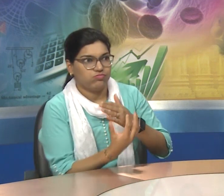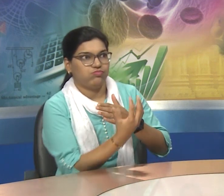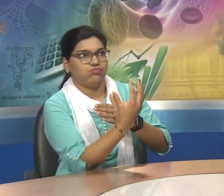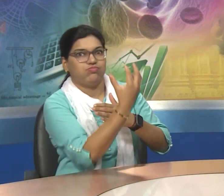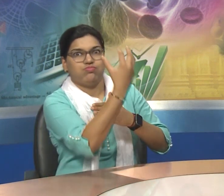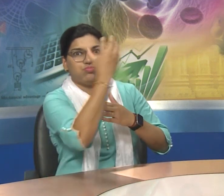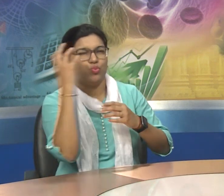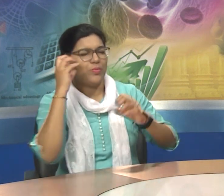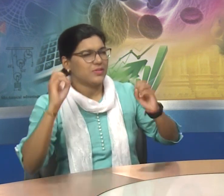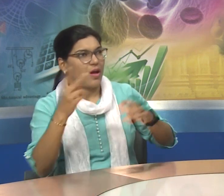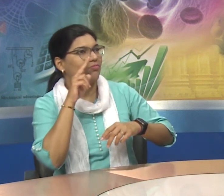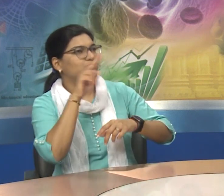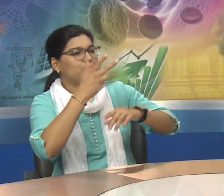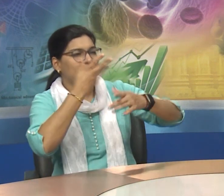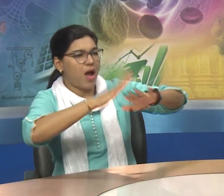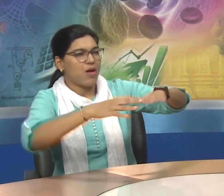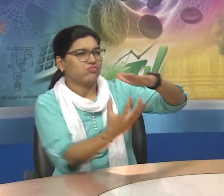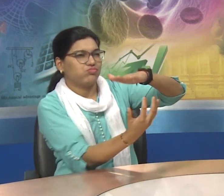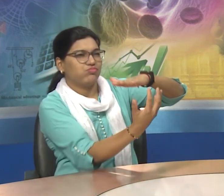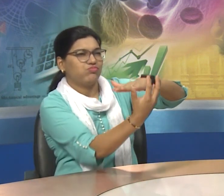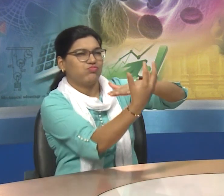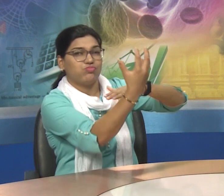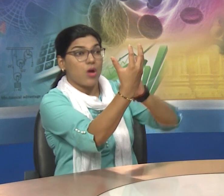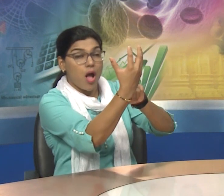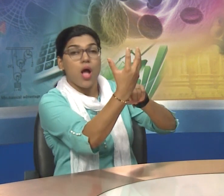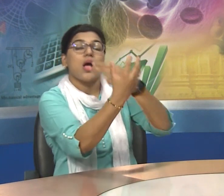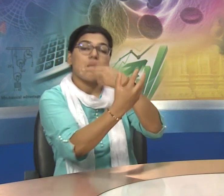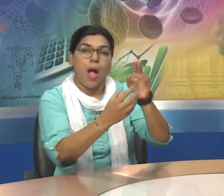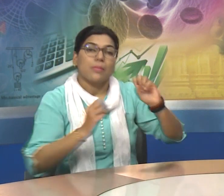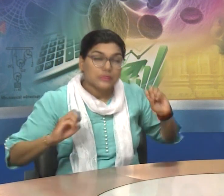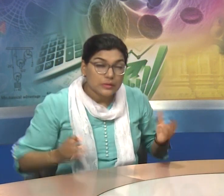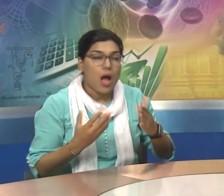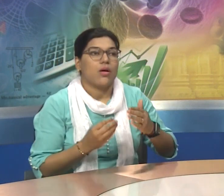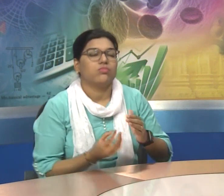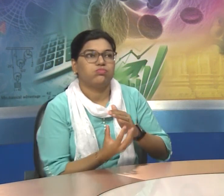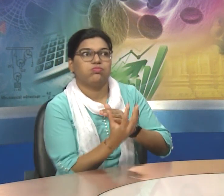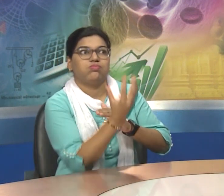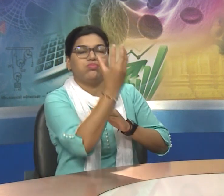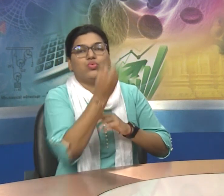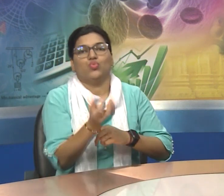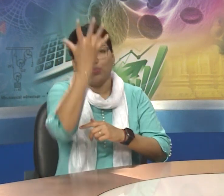Break of the day or break of the dawn. Both have the same meaning. Means early morning.